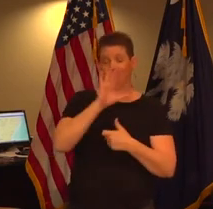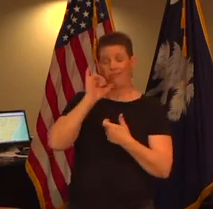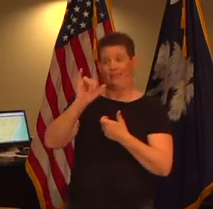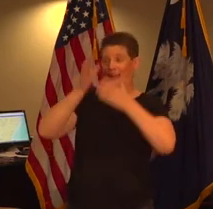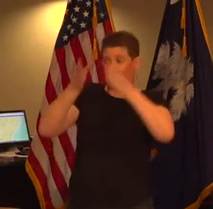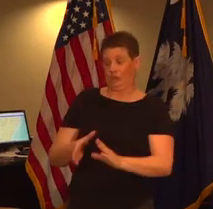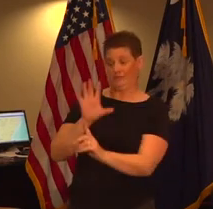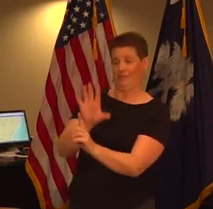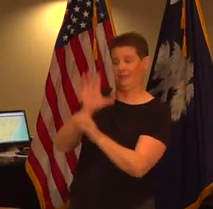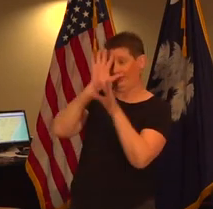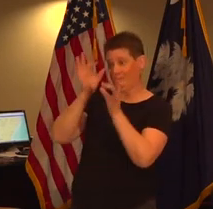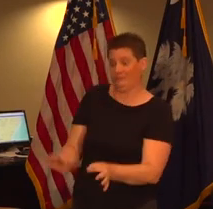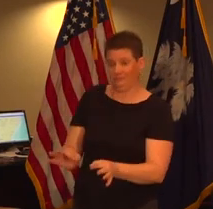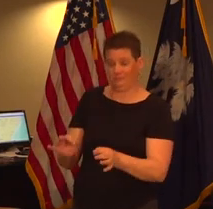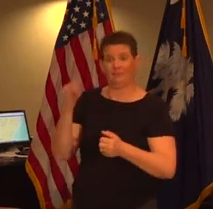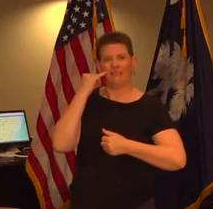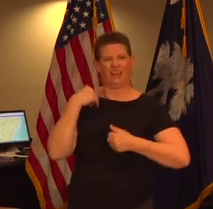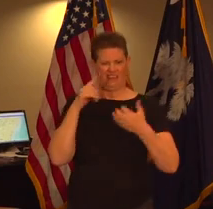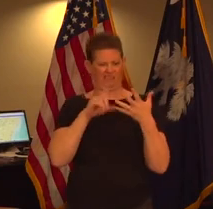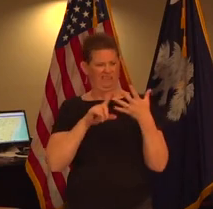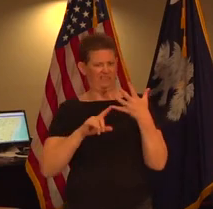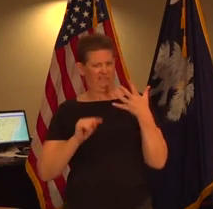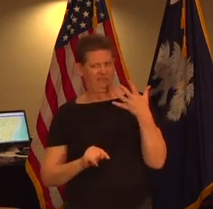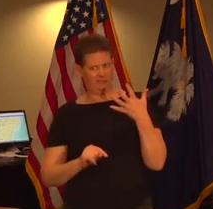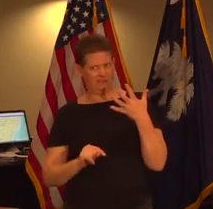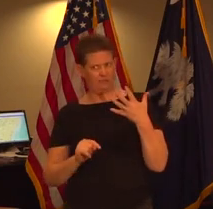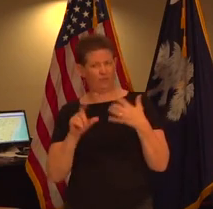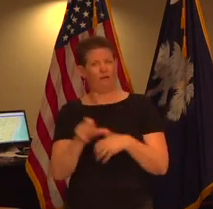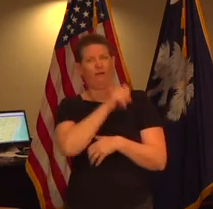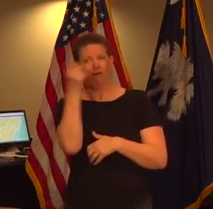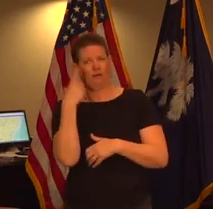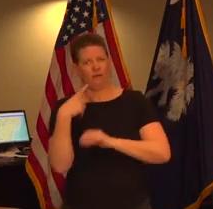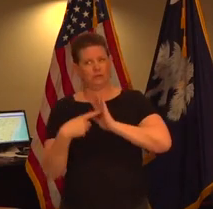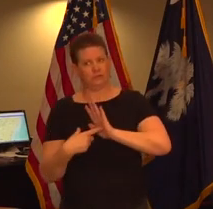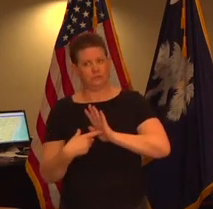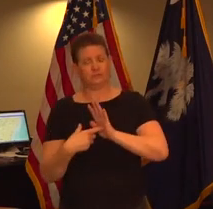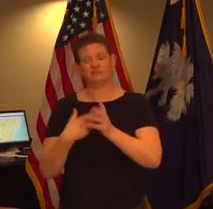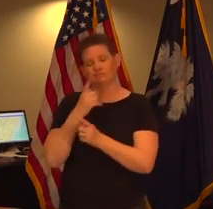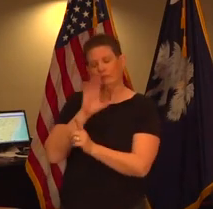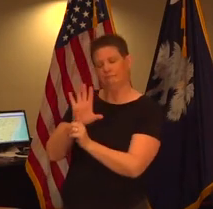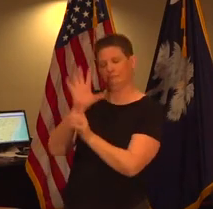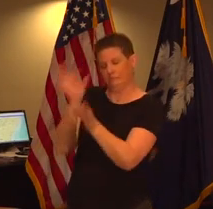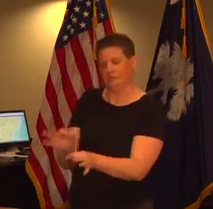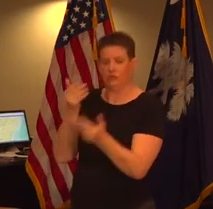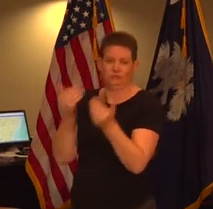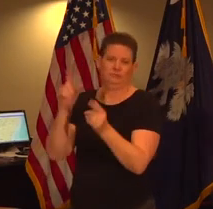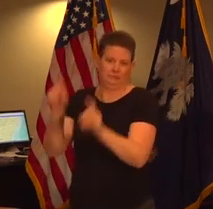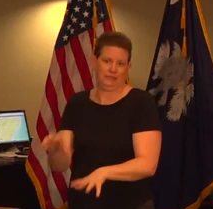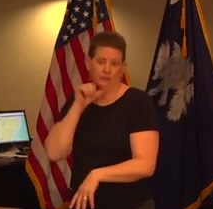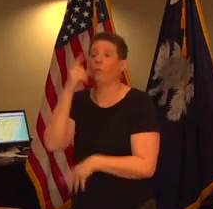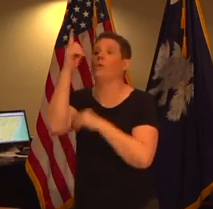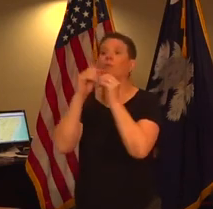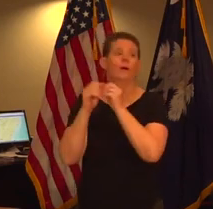those if unusual symptoms are present with more common commonly expected symptoms then it's their decision to test one more